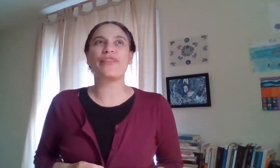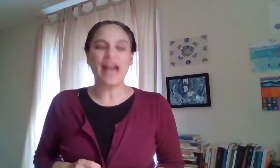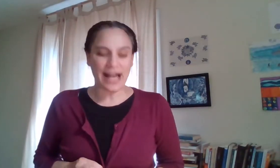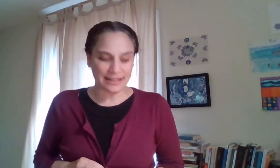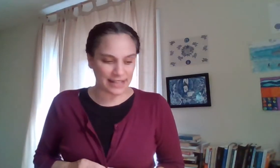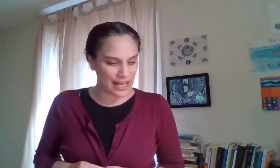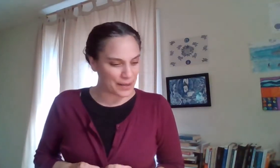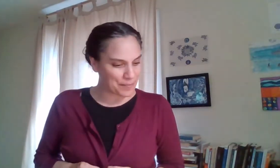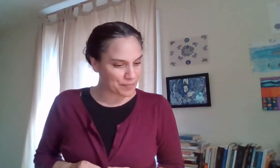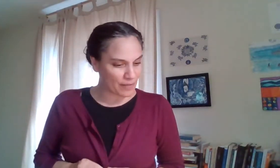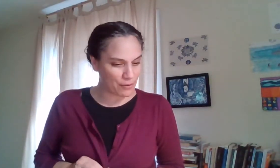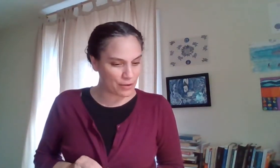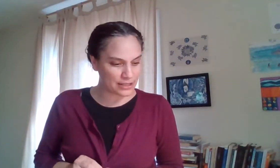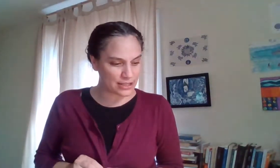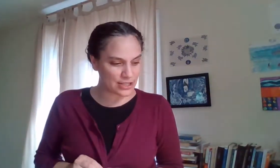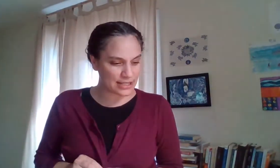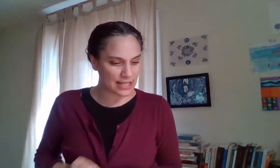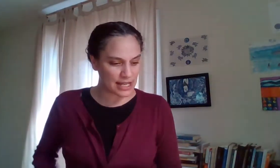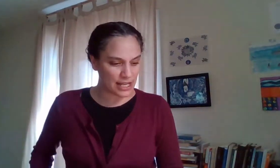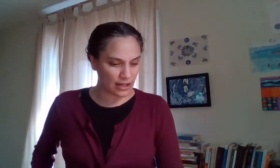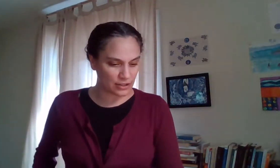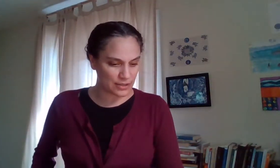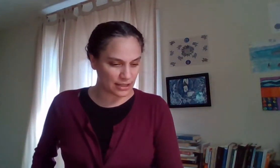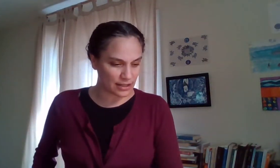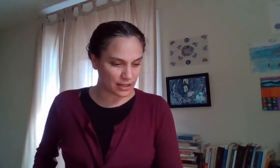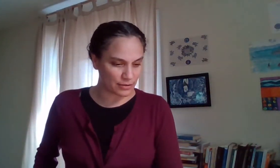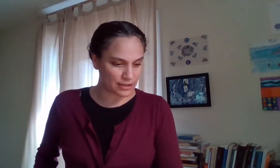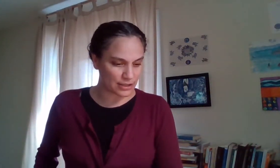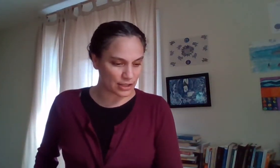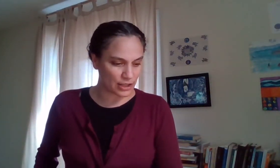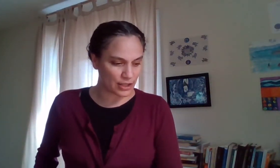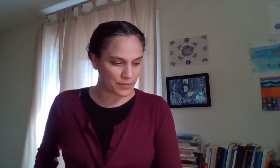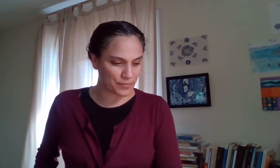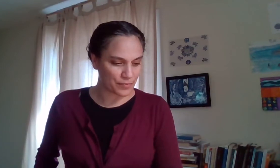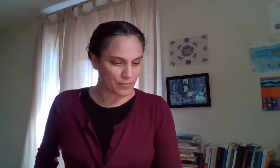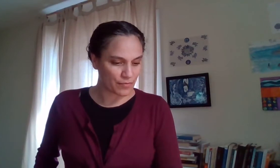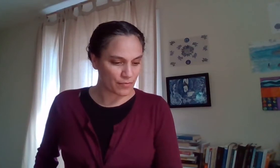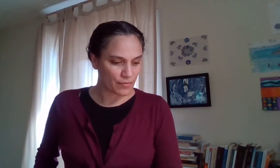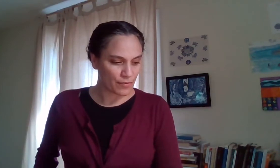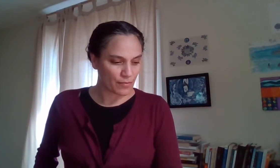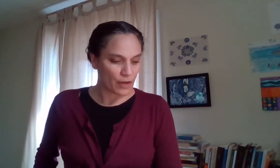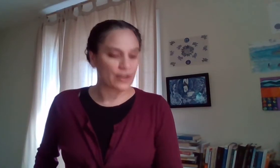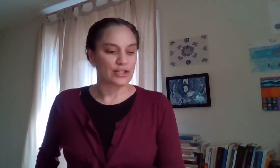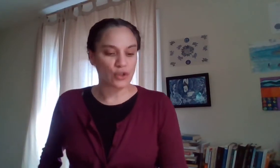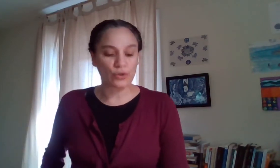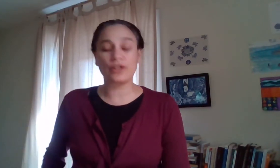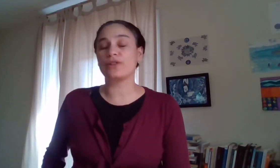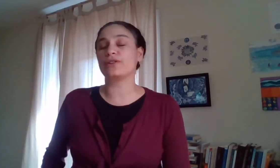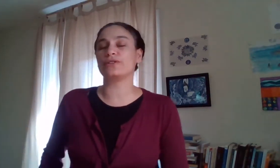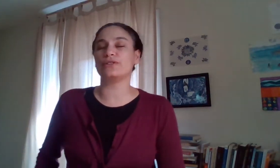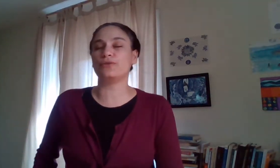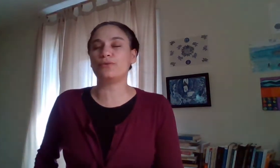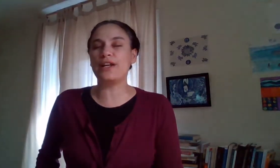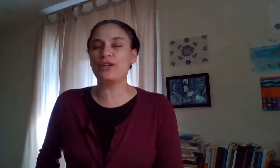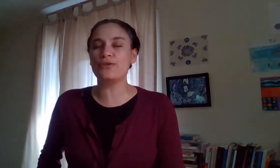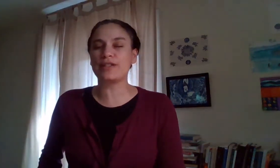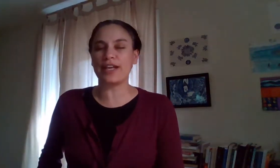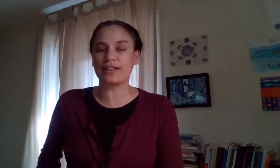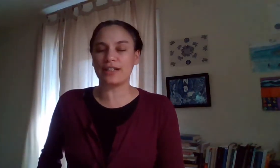that um i wanted to just say oh there was another thing um right so the when you take the